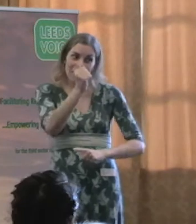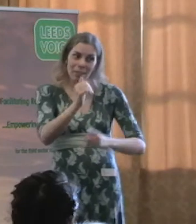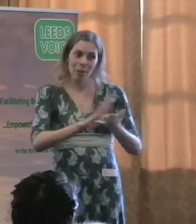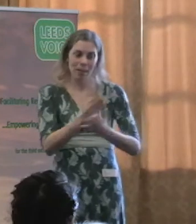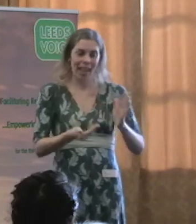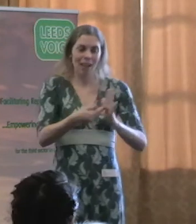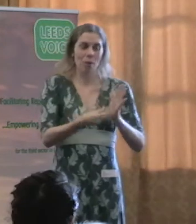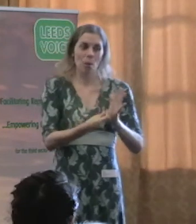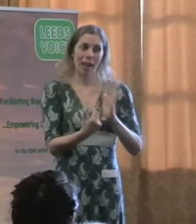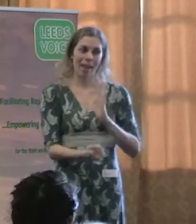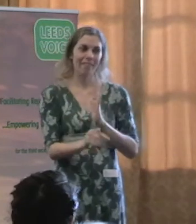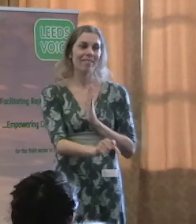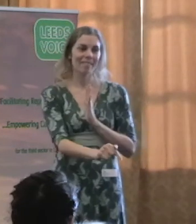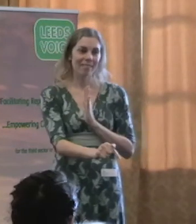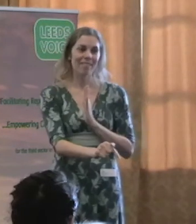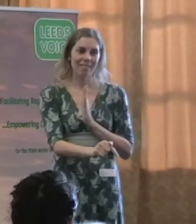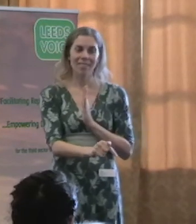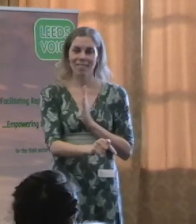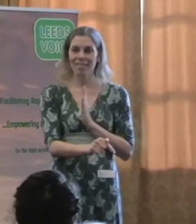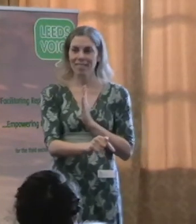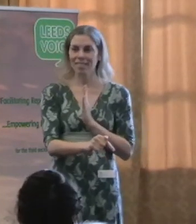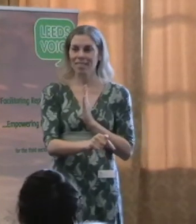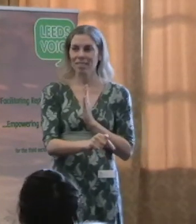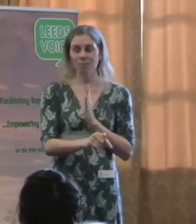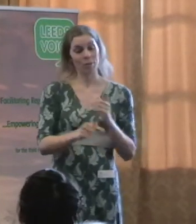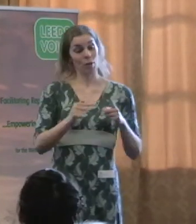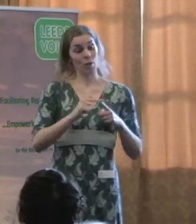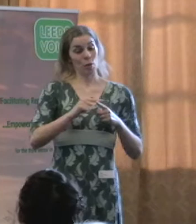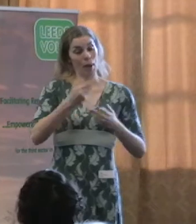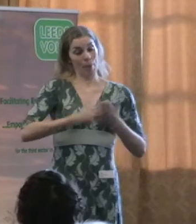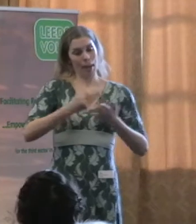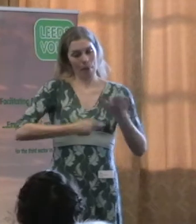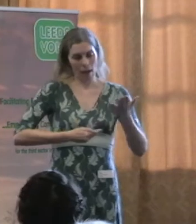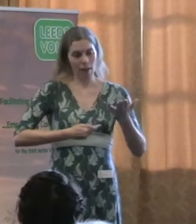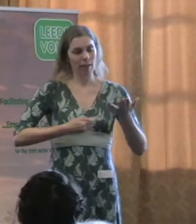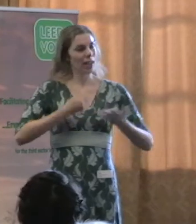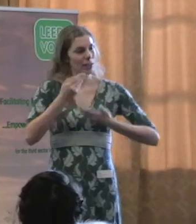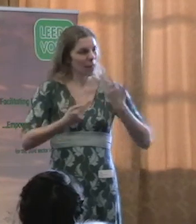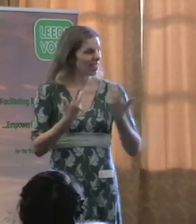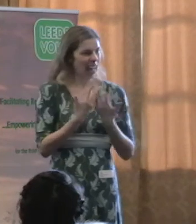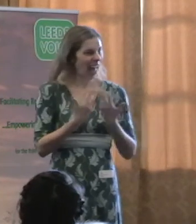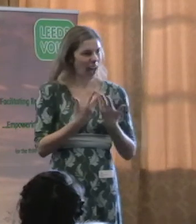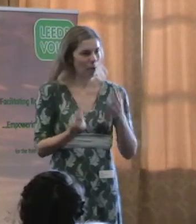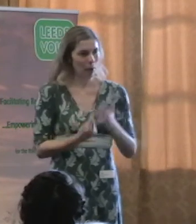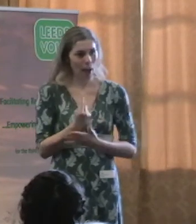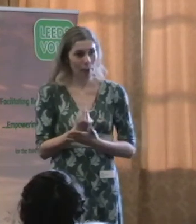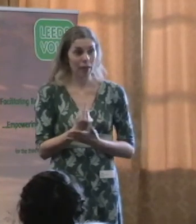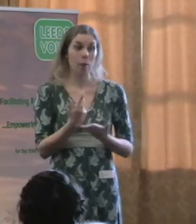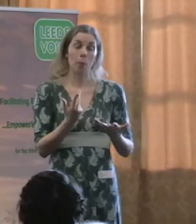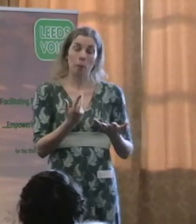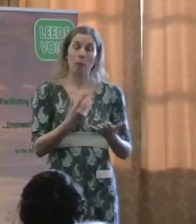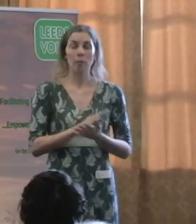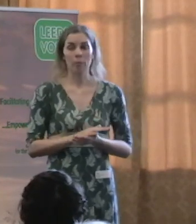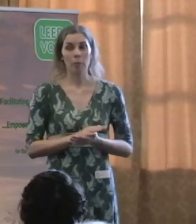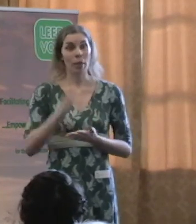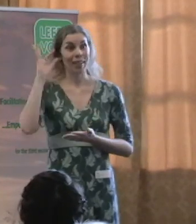questions in the white paper about how that is going to operate in the future, but will clearly be of significant concern